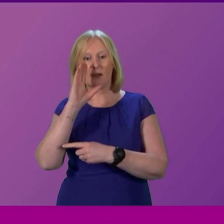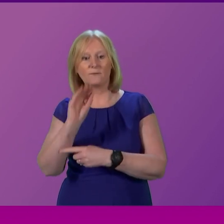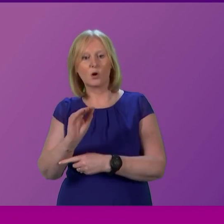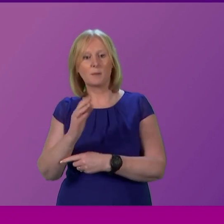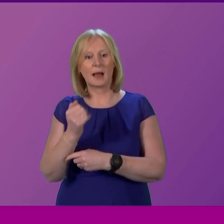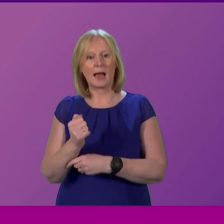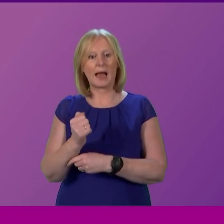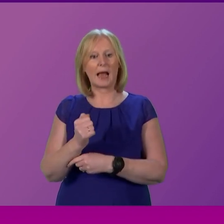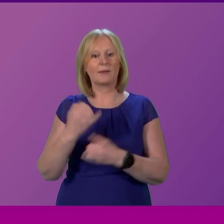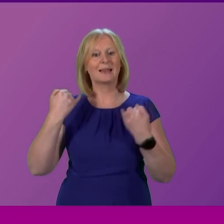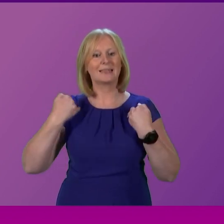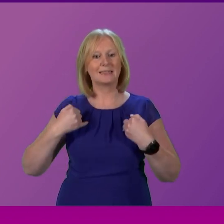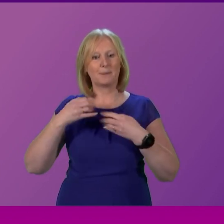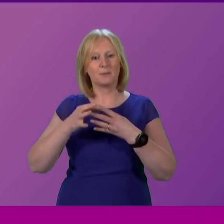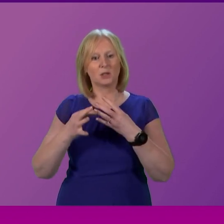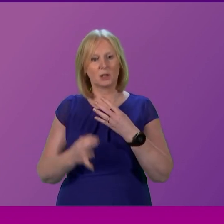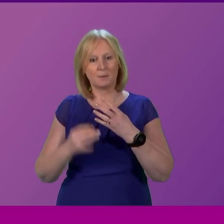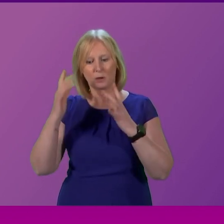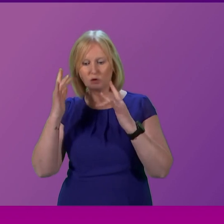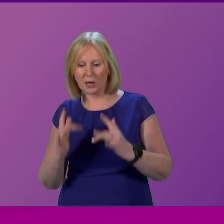checked millions of times over